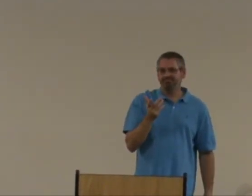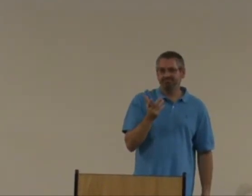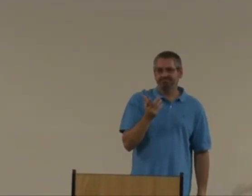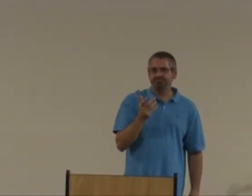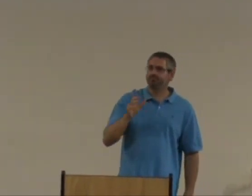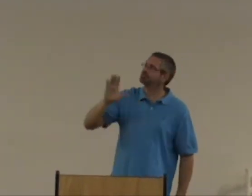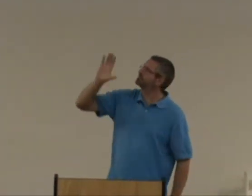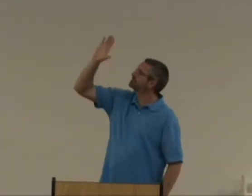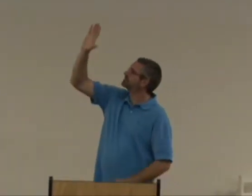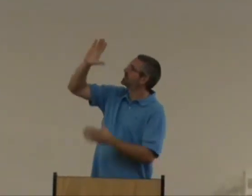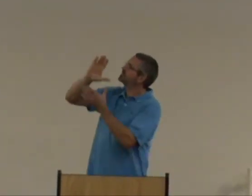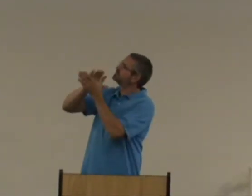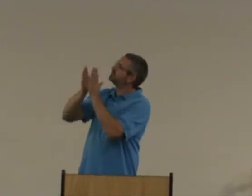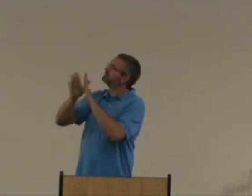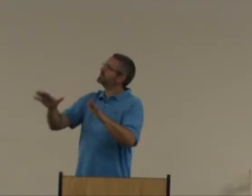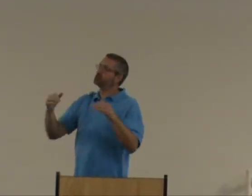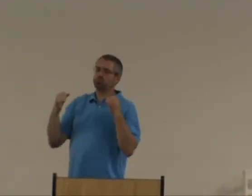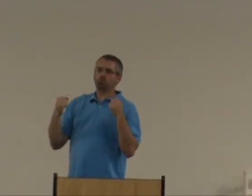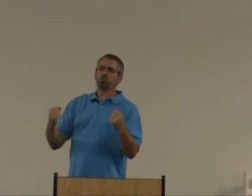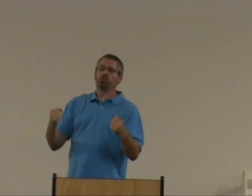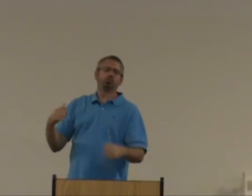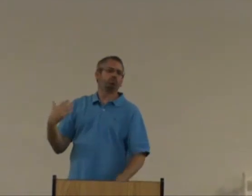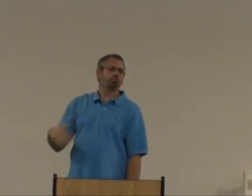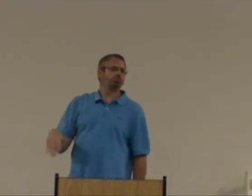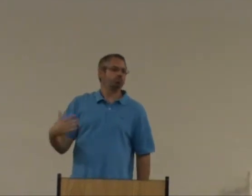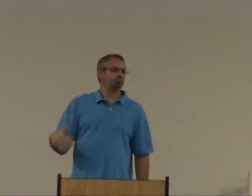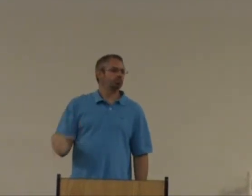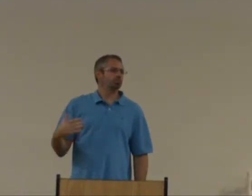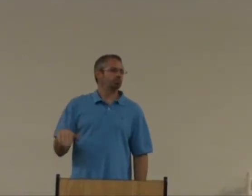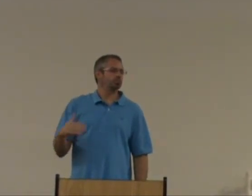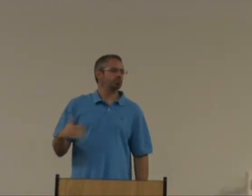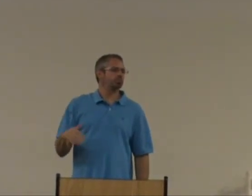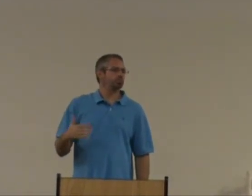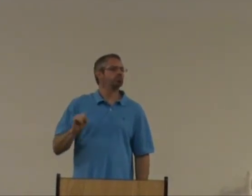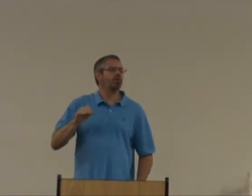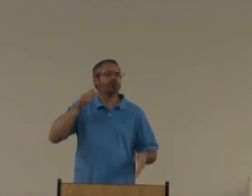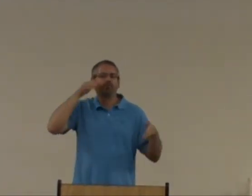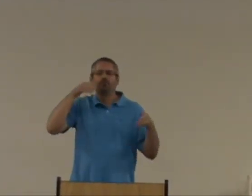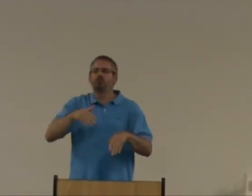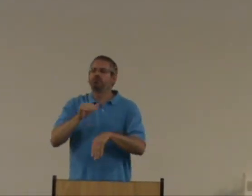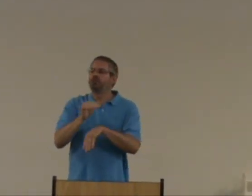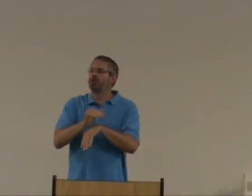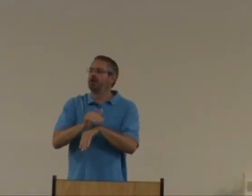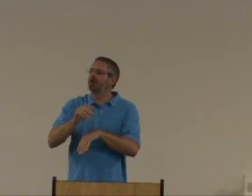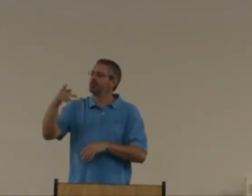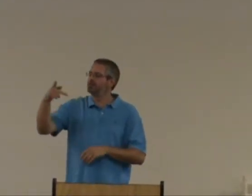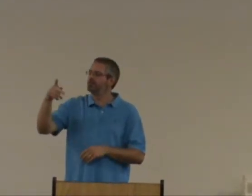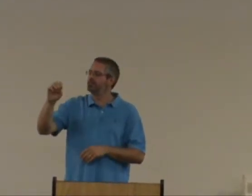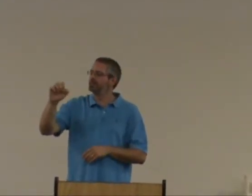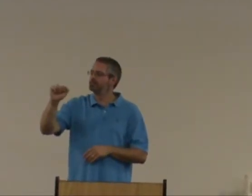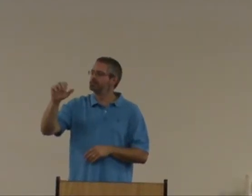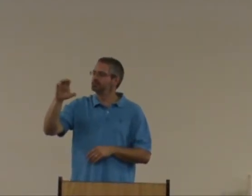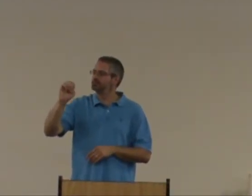And we. Your peace is weak. Our peace is weak. His peace is strong.